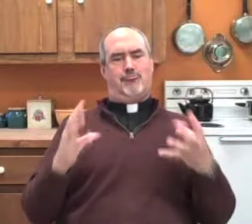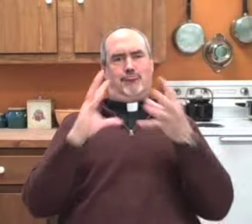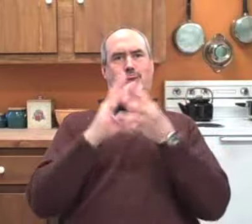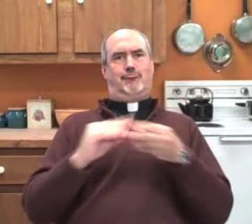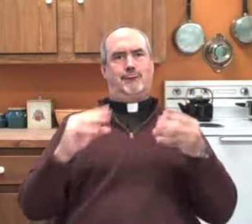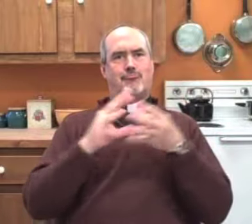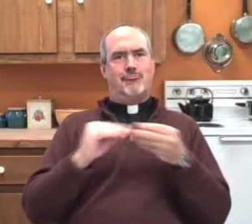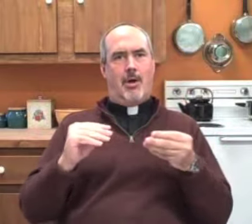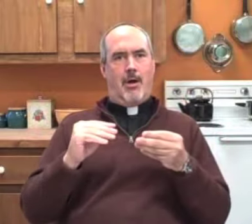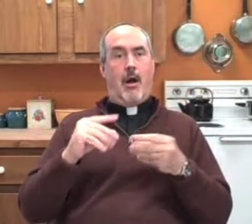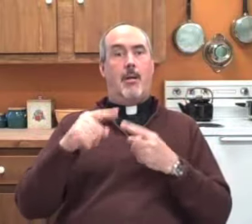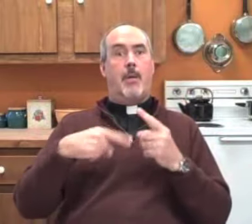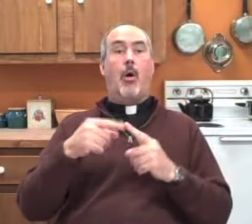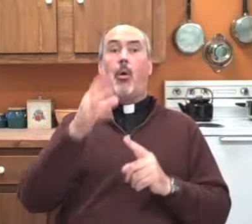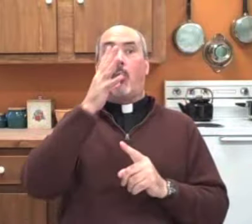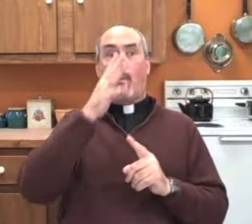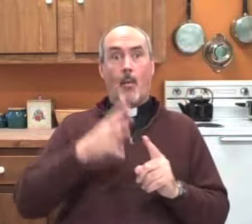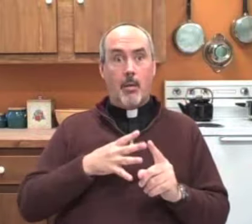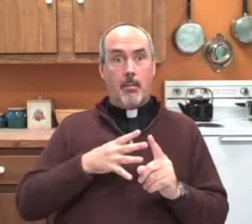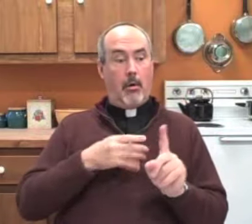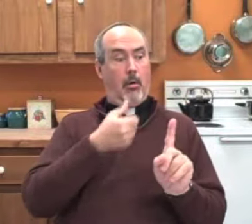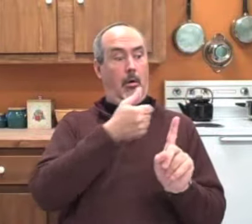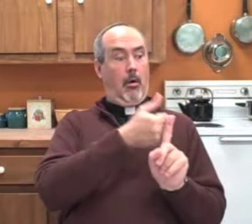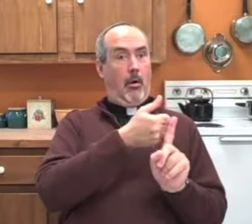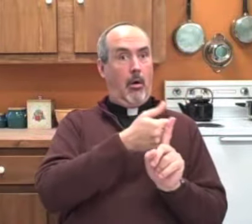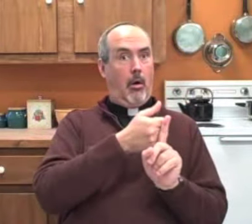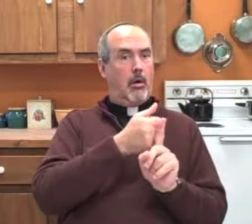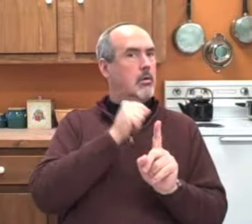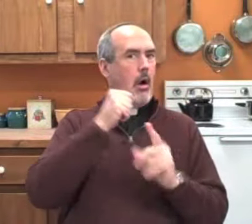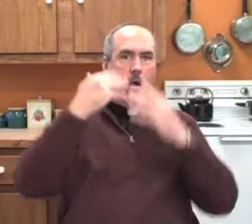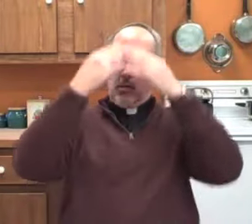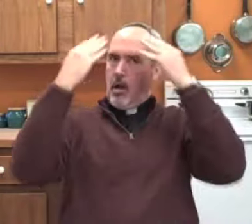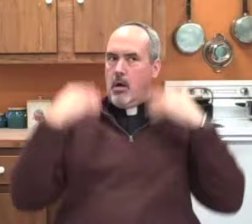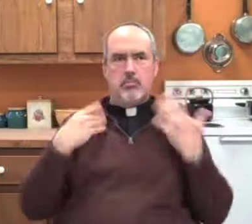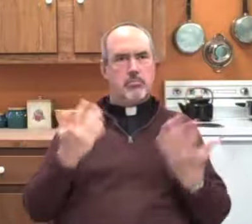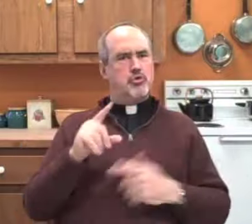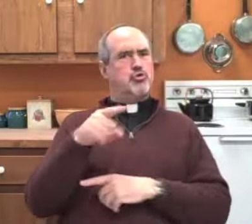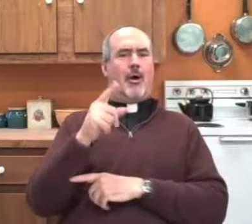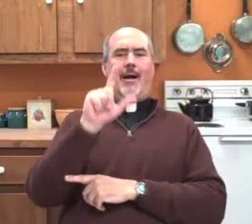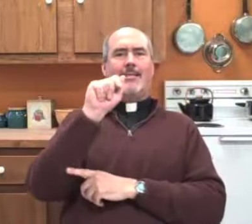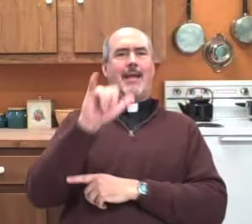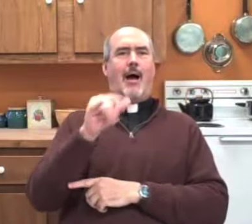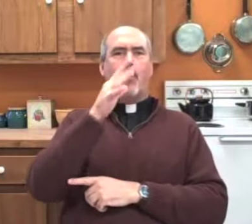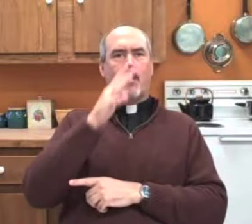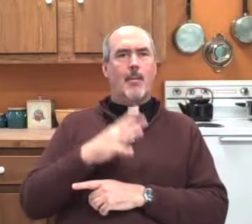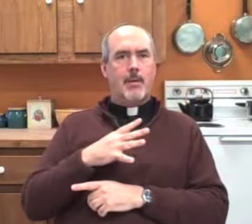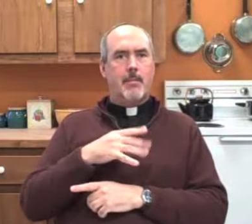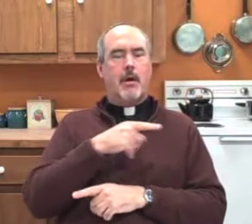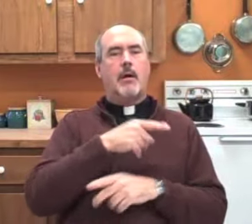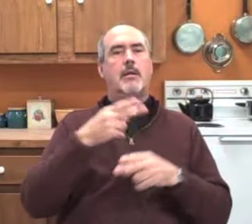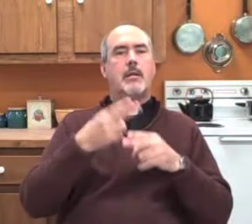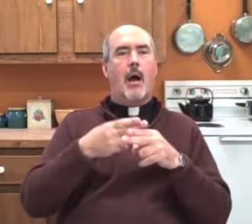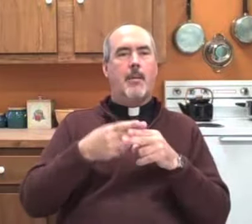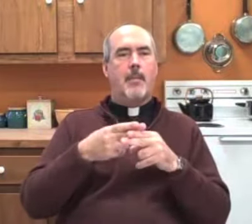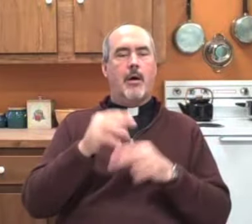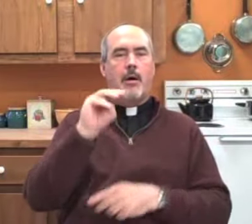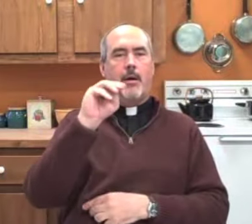Today, I'd like to tell you a story about an ordinary woman, just a laywoman, not even a nun.